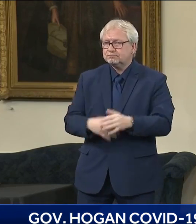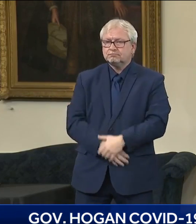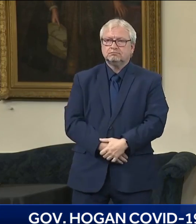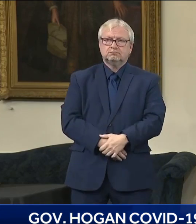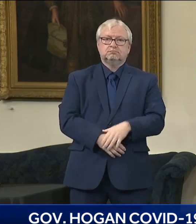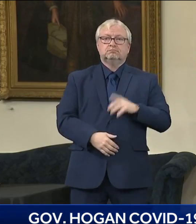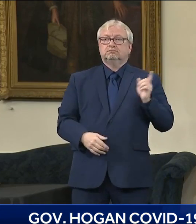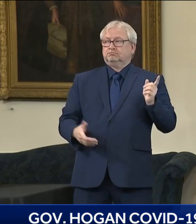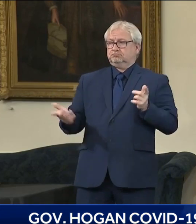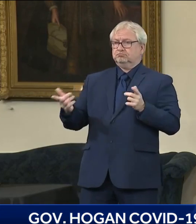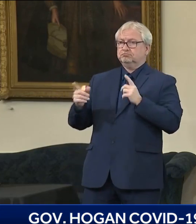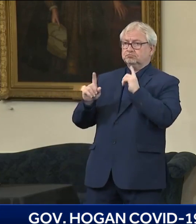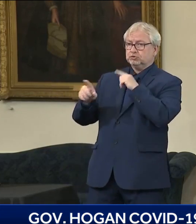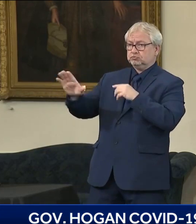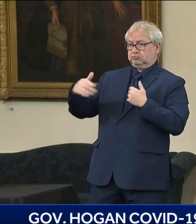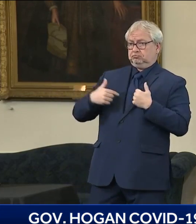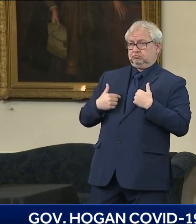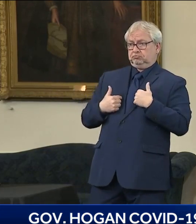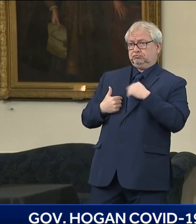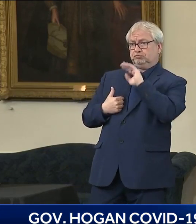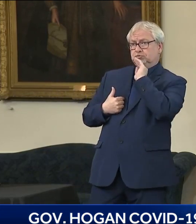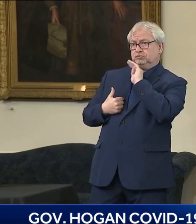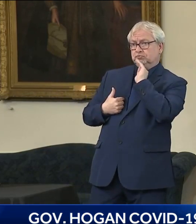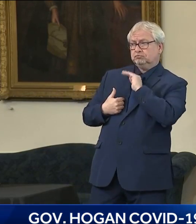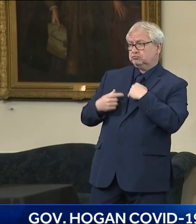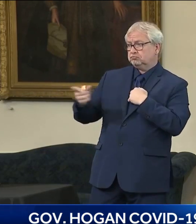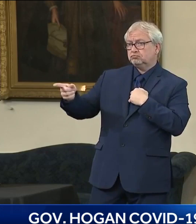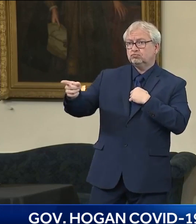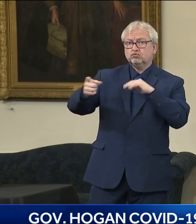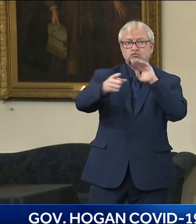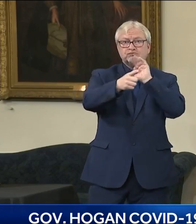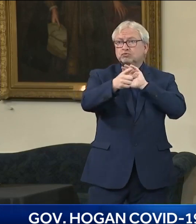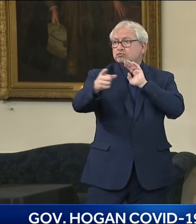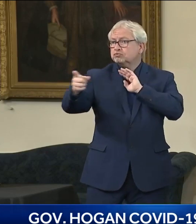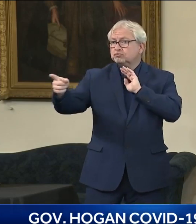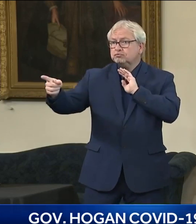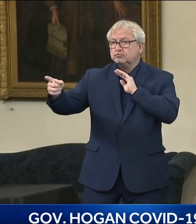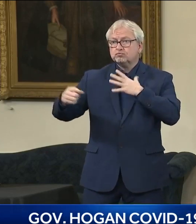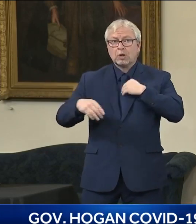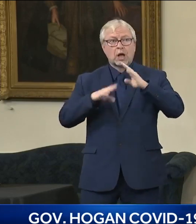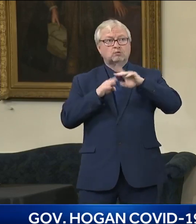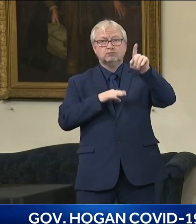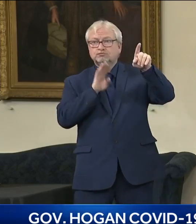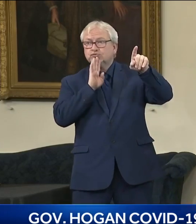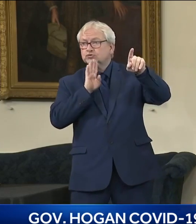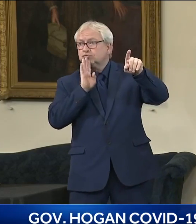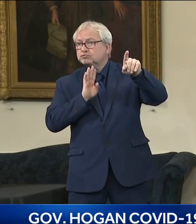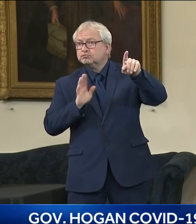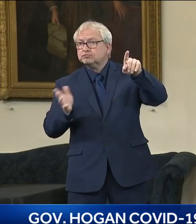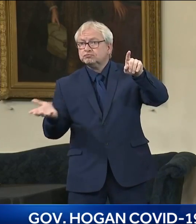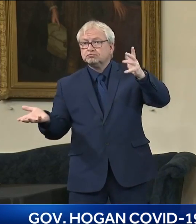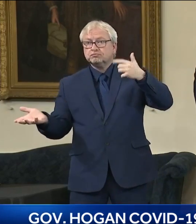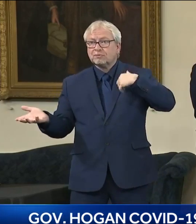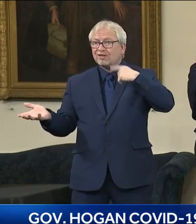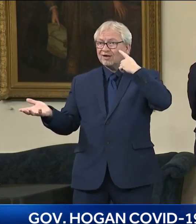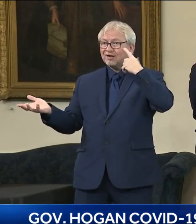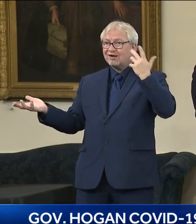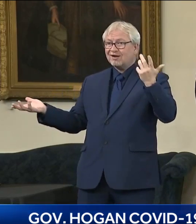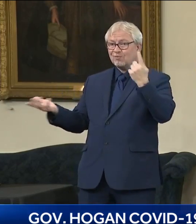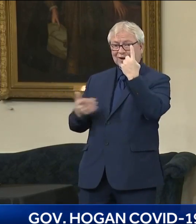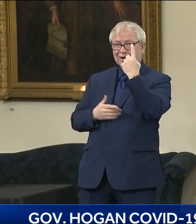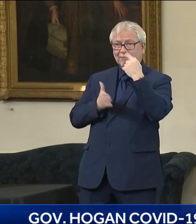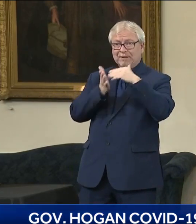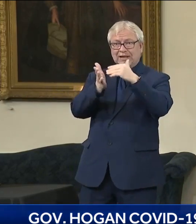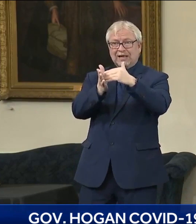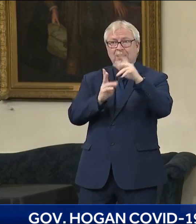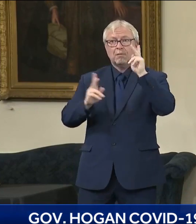frustrated. Everyone at the White House is frustrated. Everyone in America is frustrated. There are about a million people who are currently eligible for the vaccine